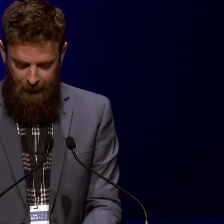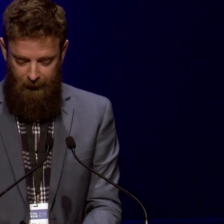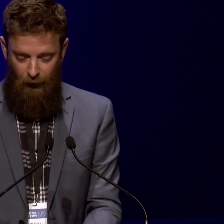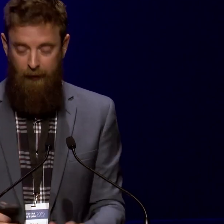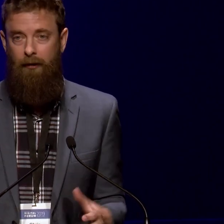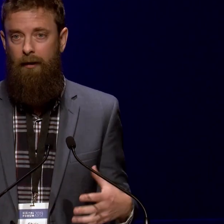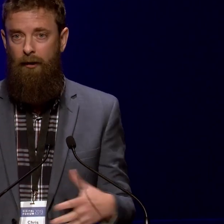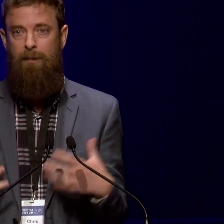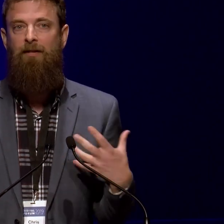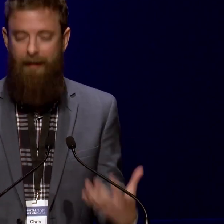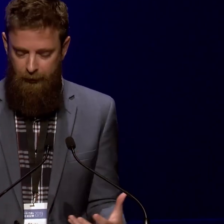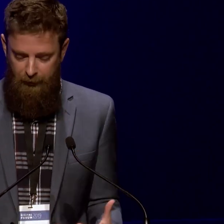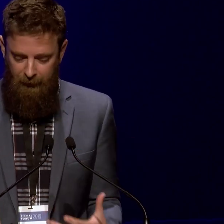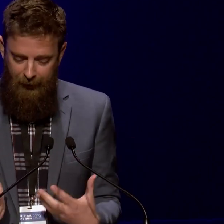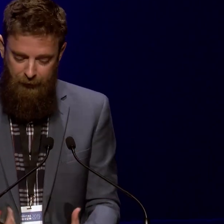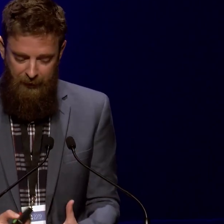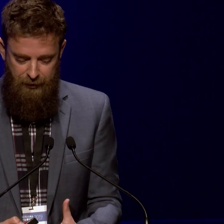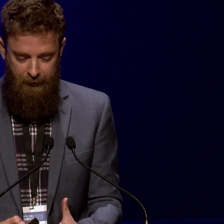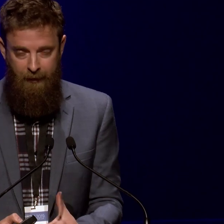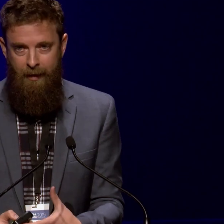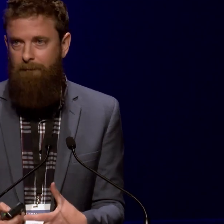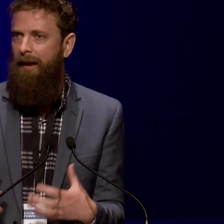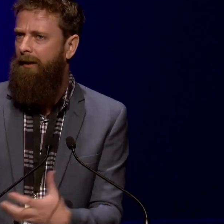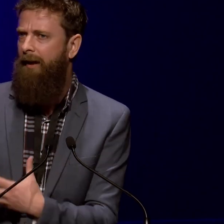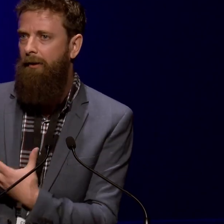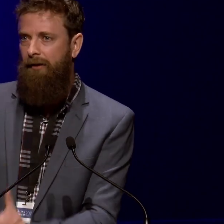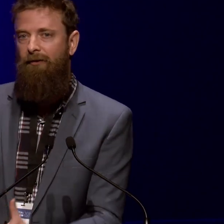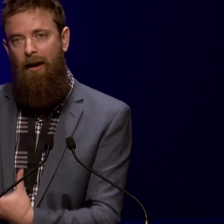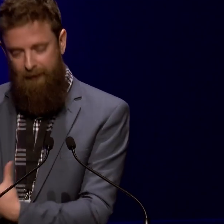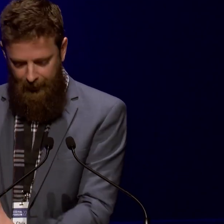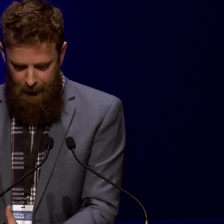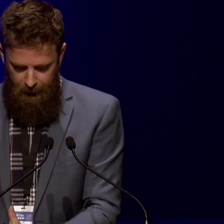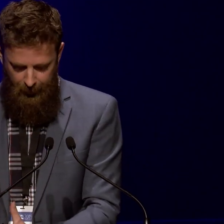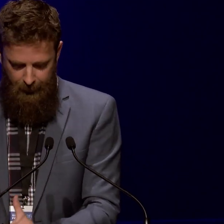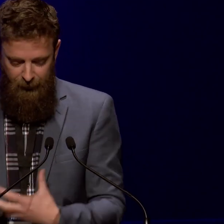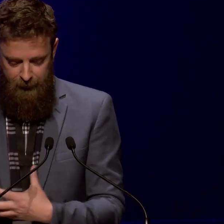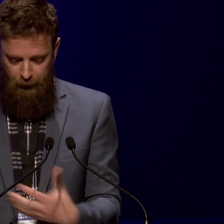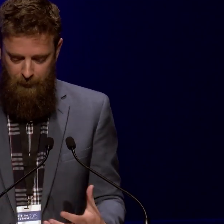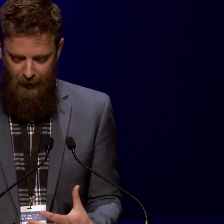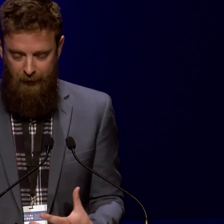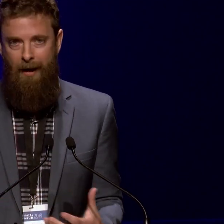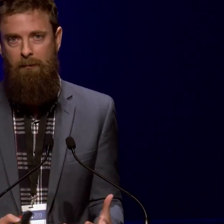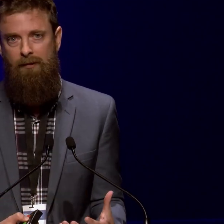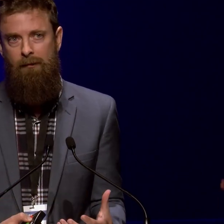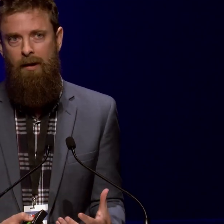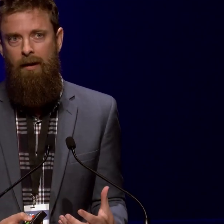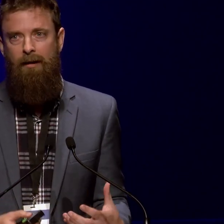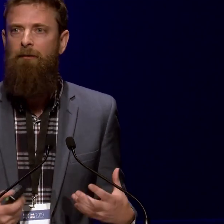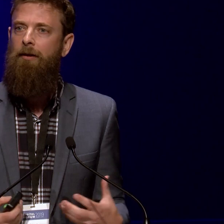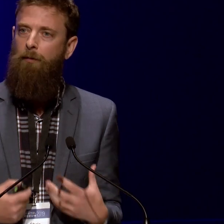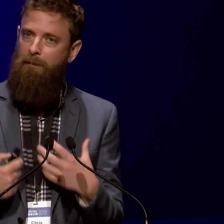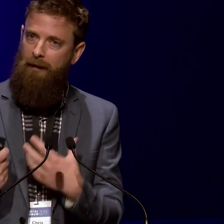travel atlases focus on a specific country or a large region, and they contain lots of fine-scale physical or topographic maps.